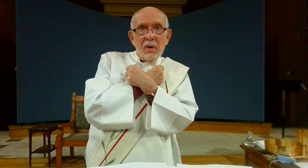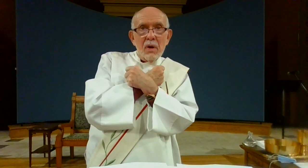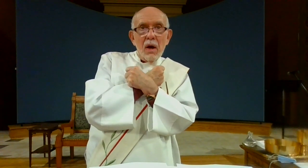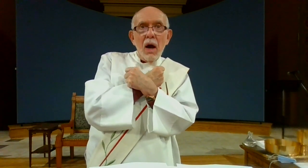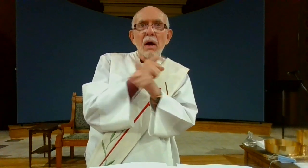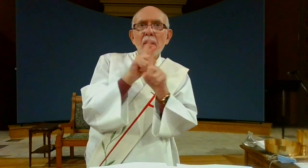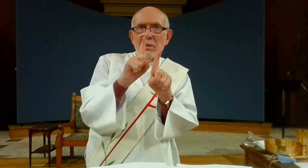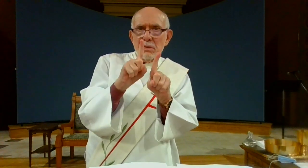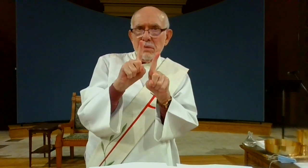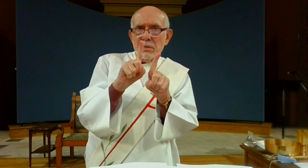god love